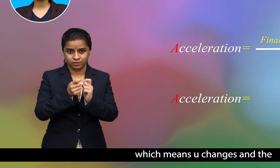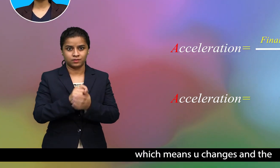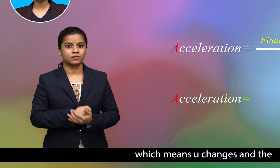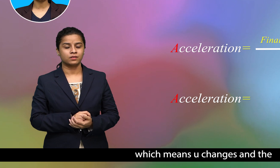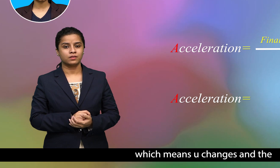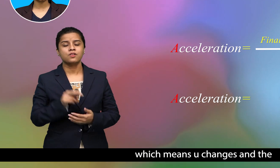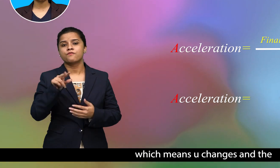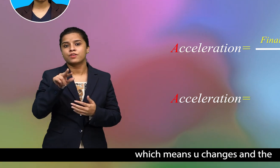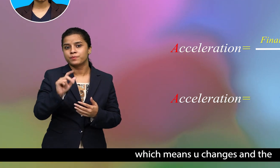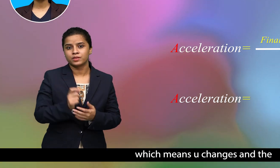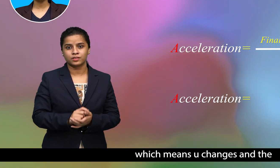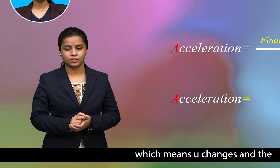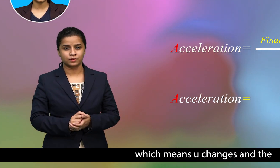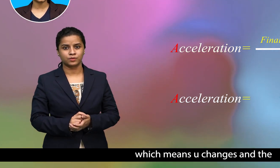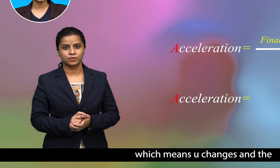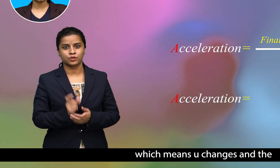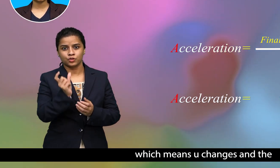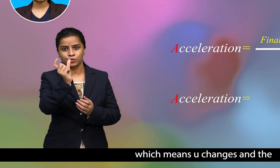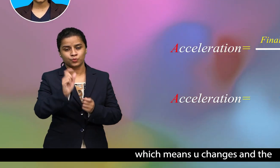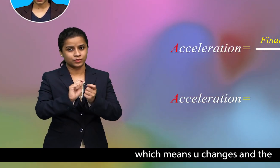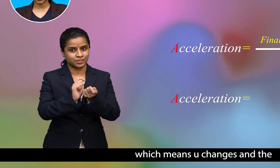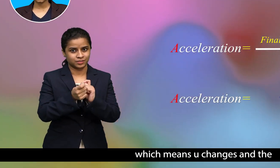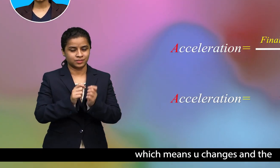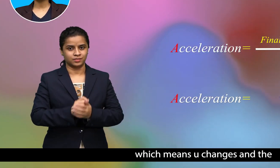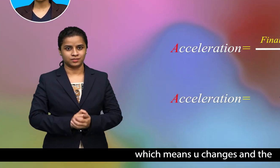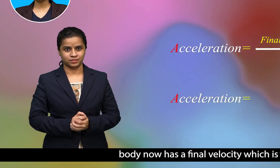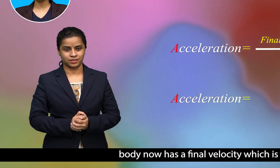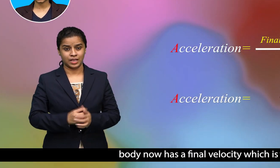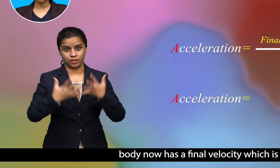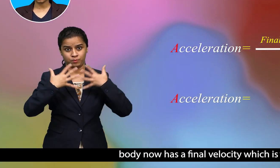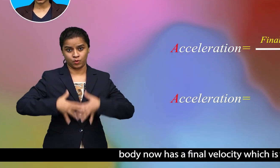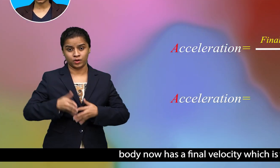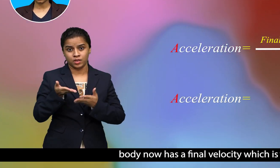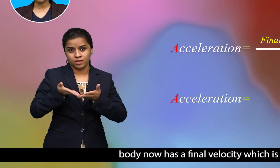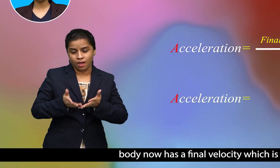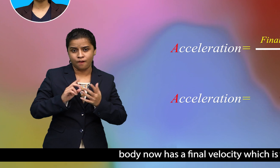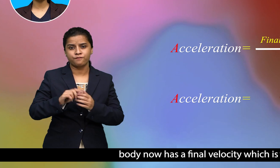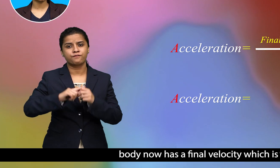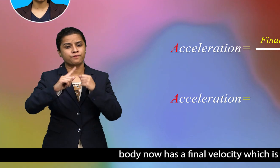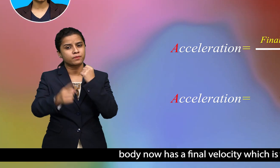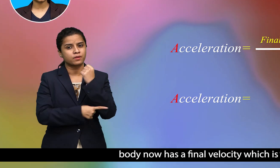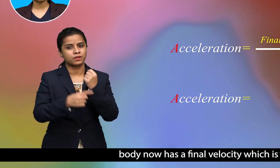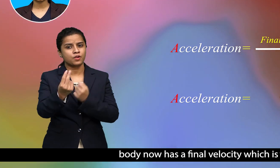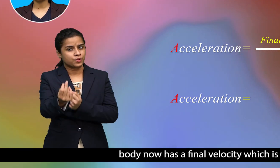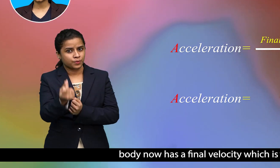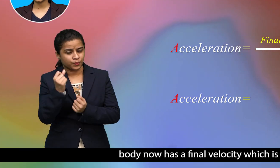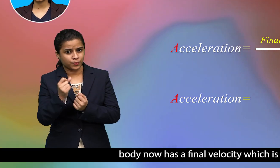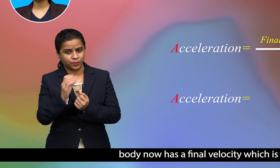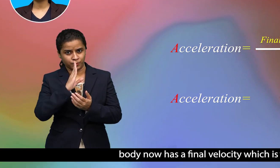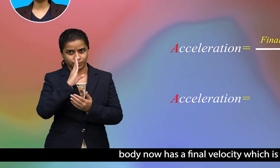means u changes and the body now has a final velocity velocity which is v